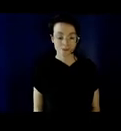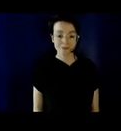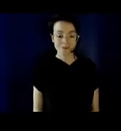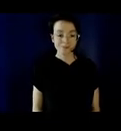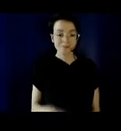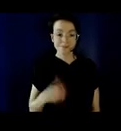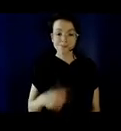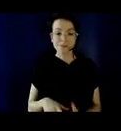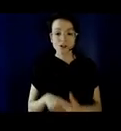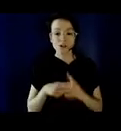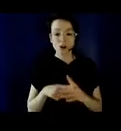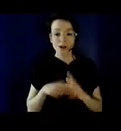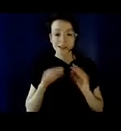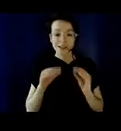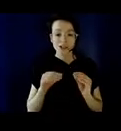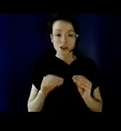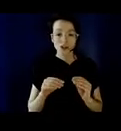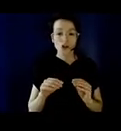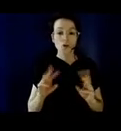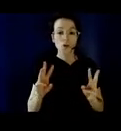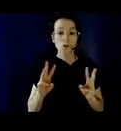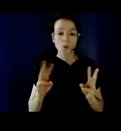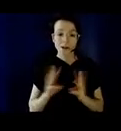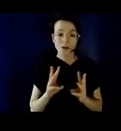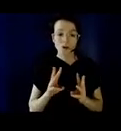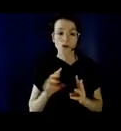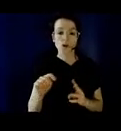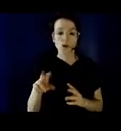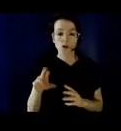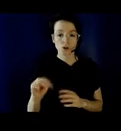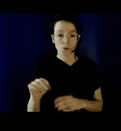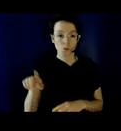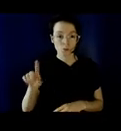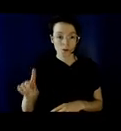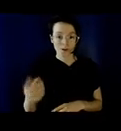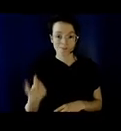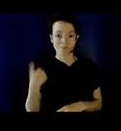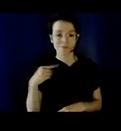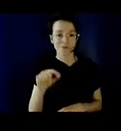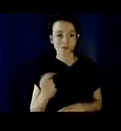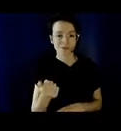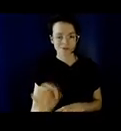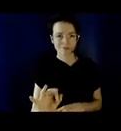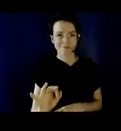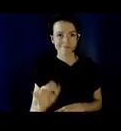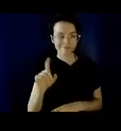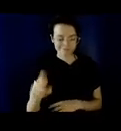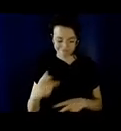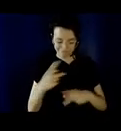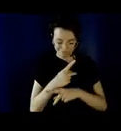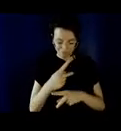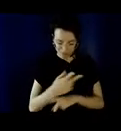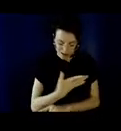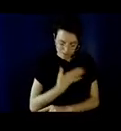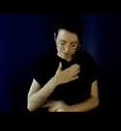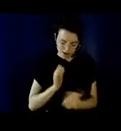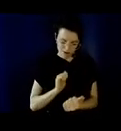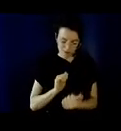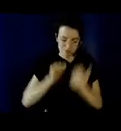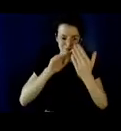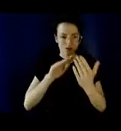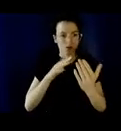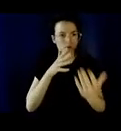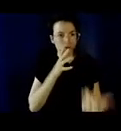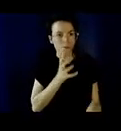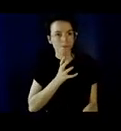When I started teaching in term one of the 2019 winter session, I first had to develop my own method to teach in person, that would be